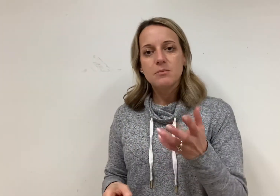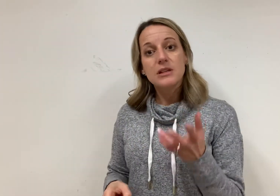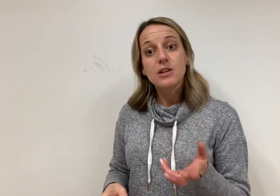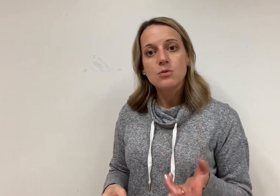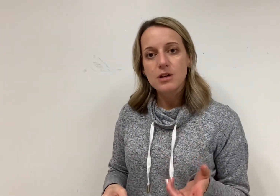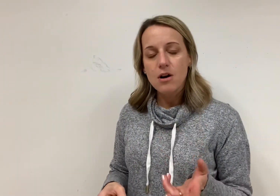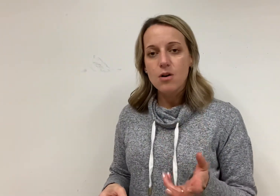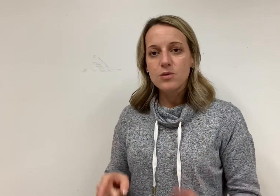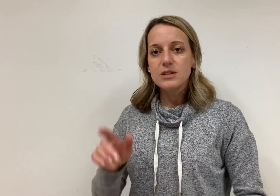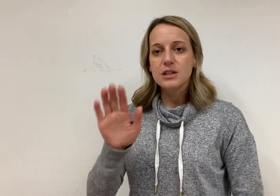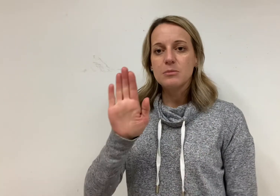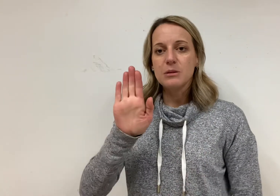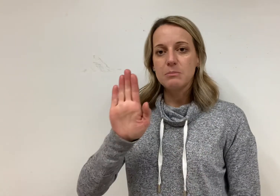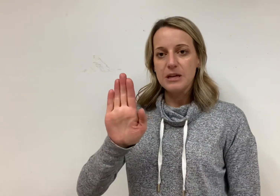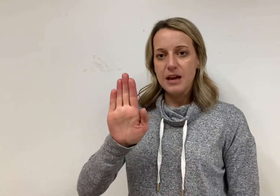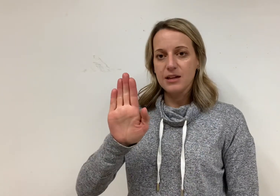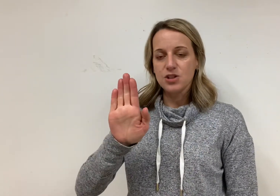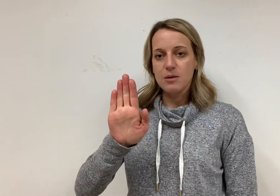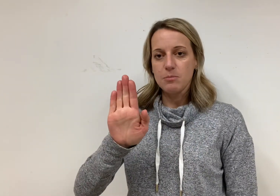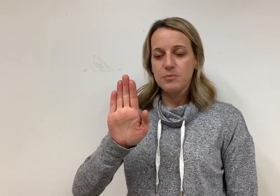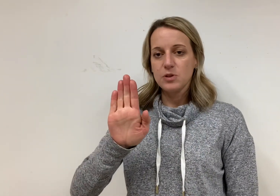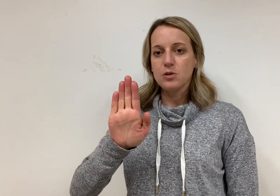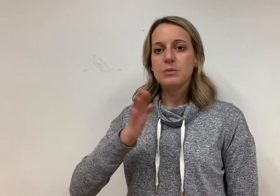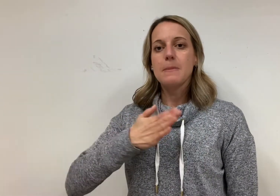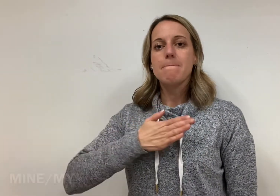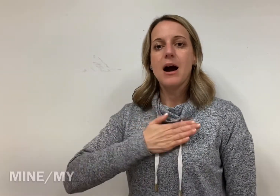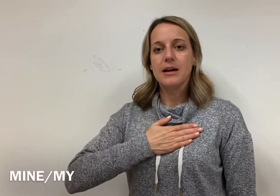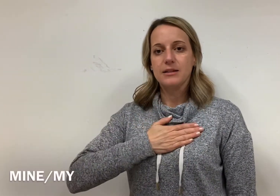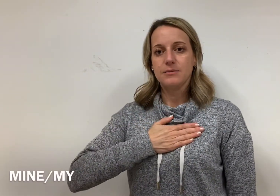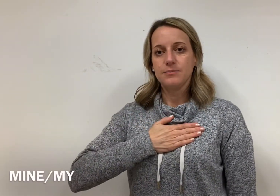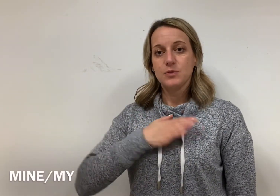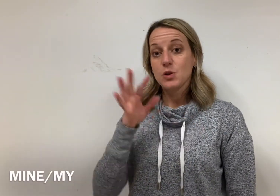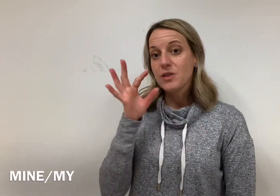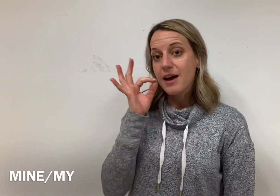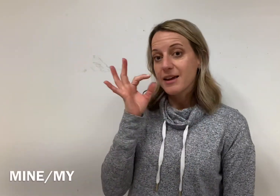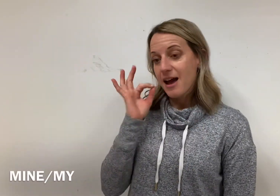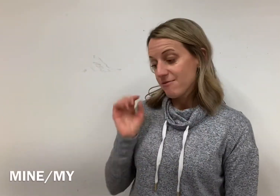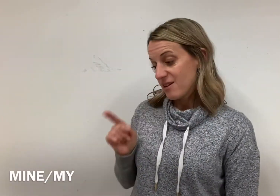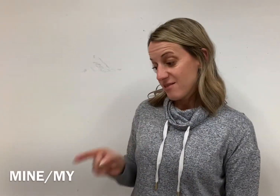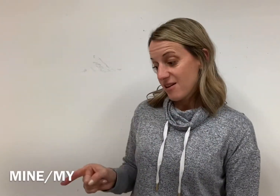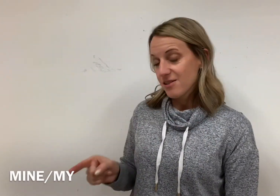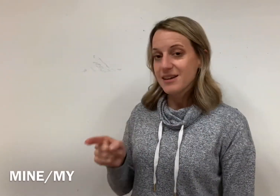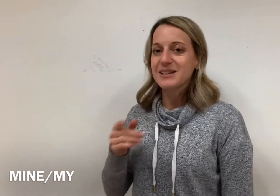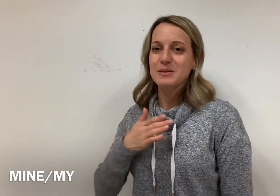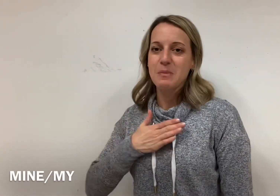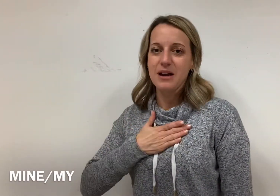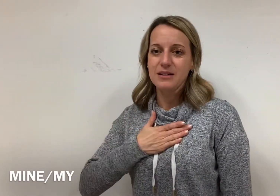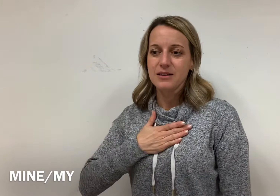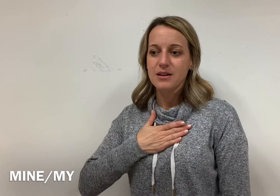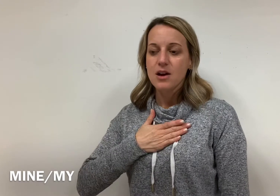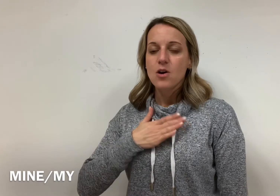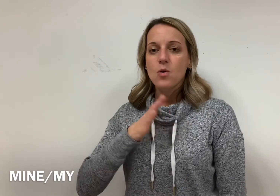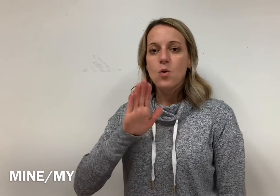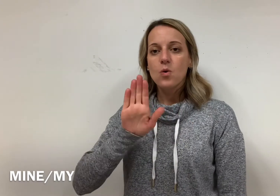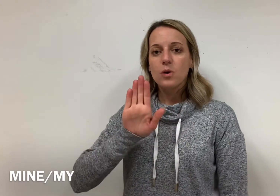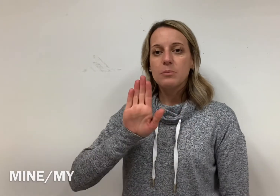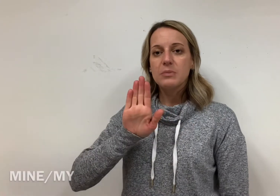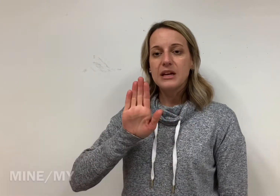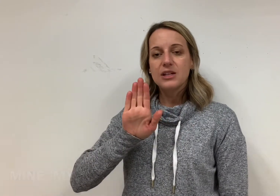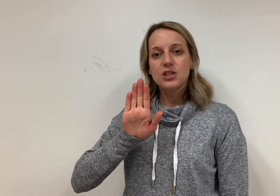that you can own, it's going to be B handshape. So it'll be mine. So that cat right there, it's mine. Or B handshape,